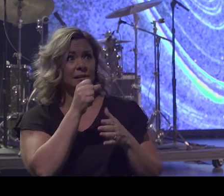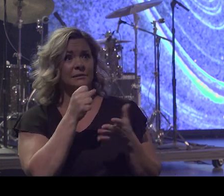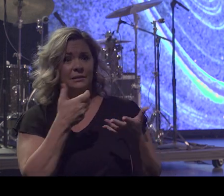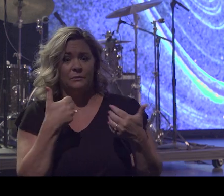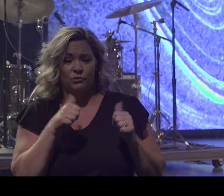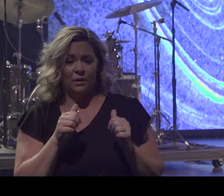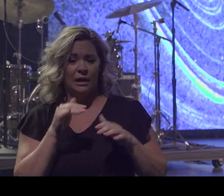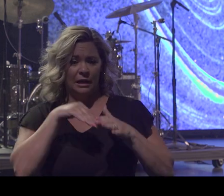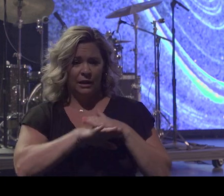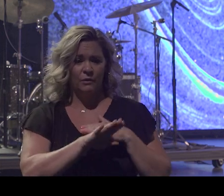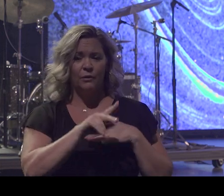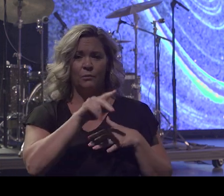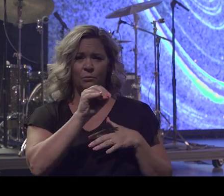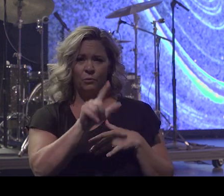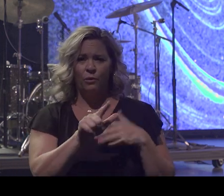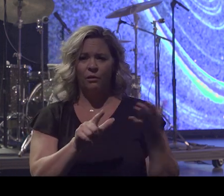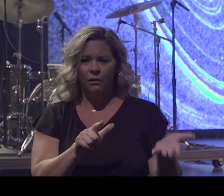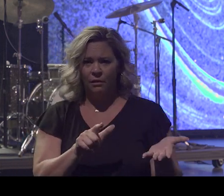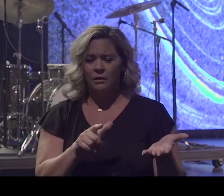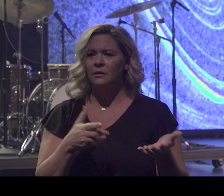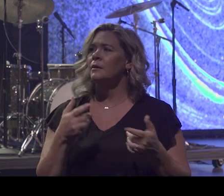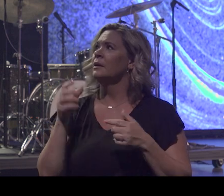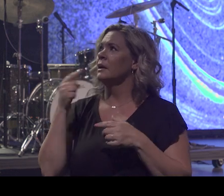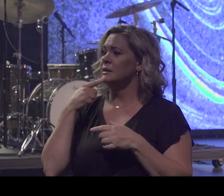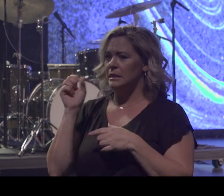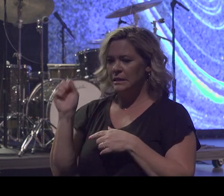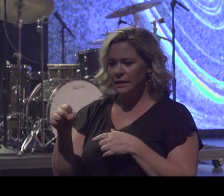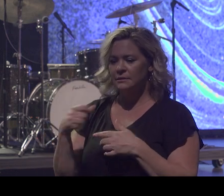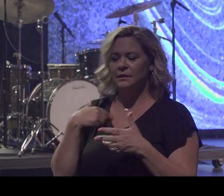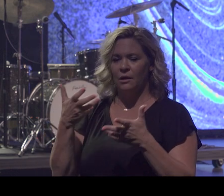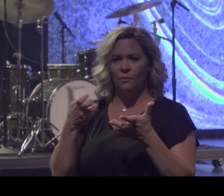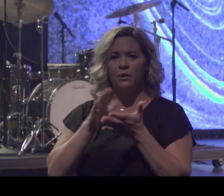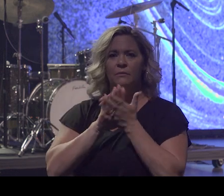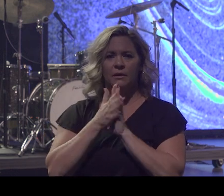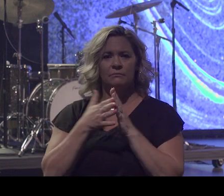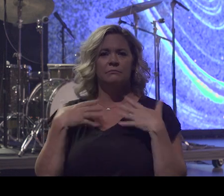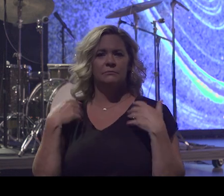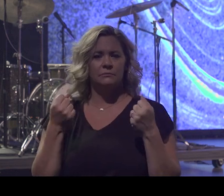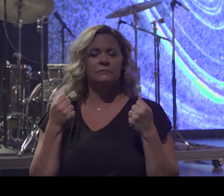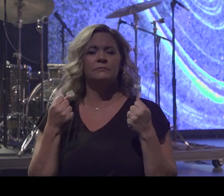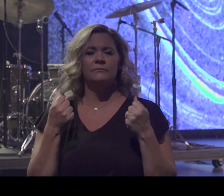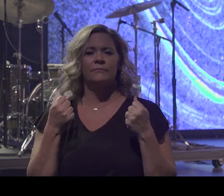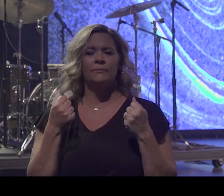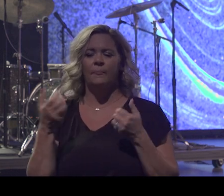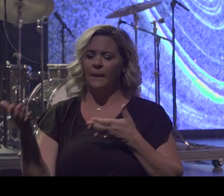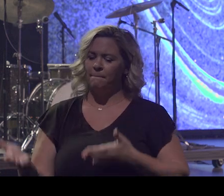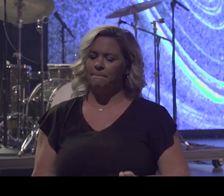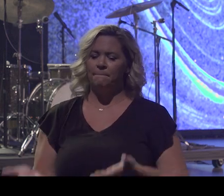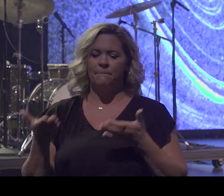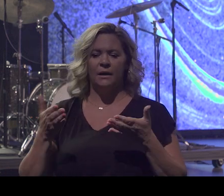said, do you want to be well? Eventually, the man said, yes. He says, pick up your bed and walk. Made him well like that.